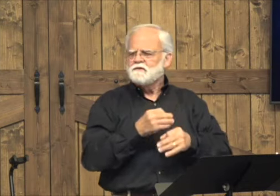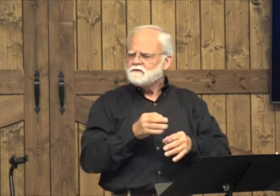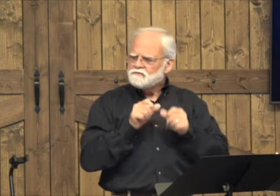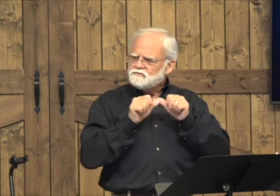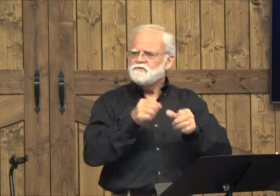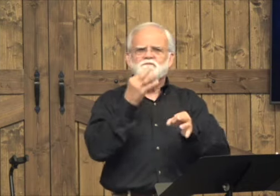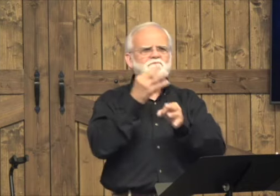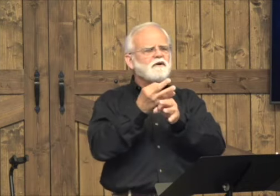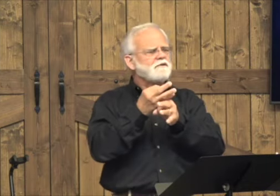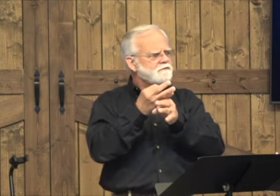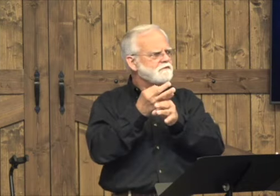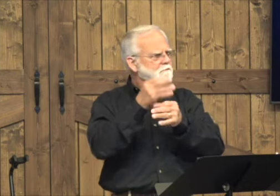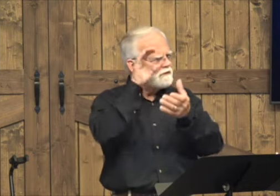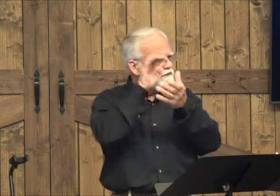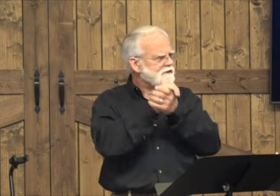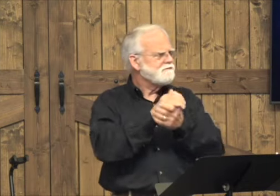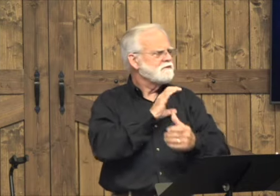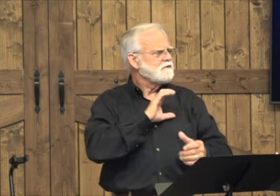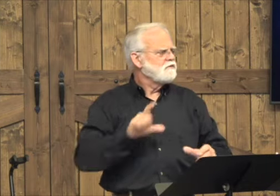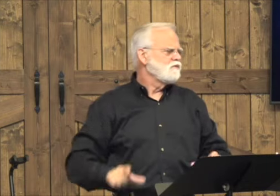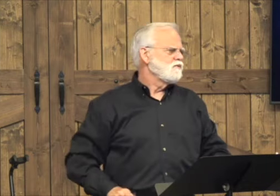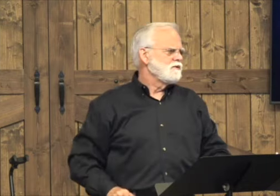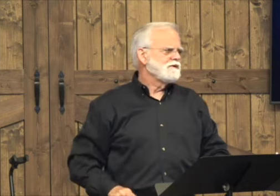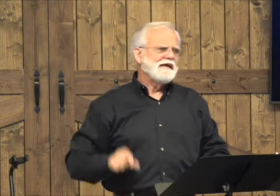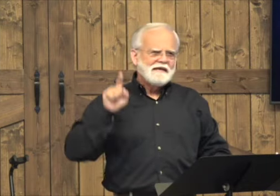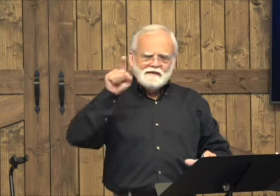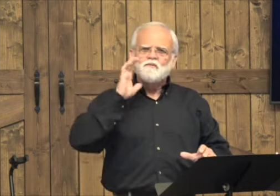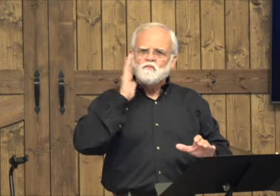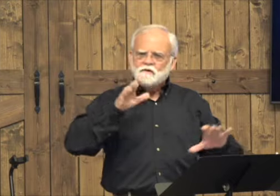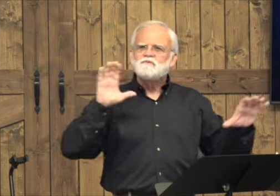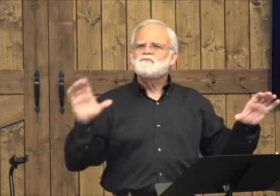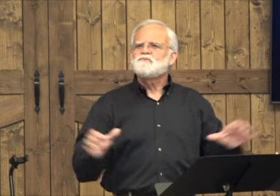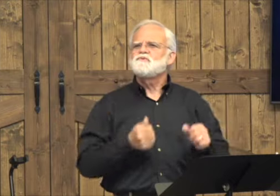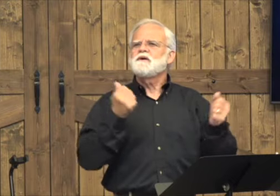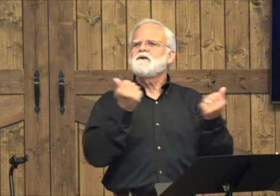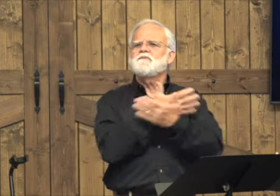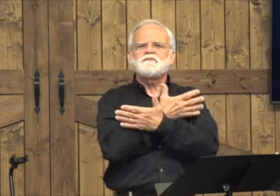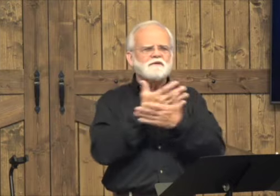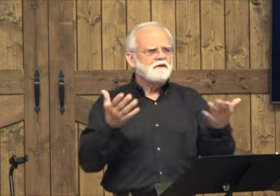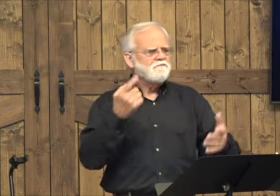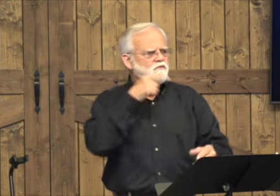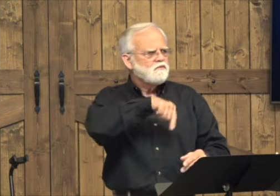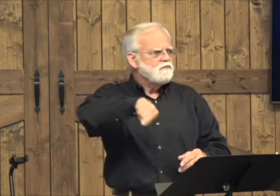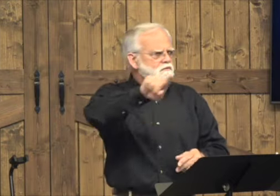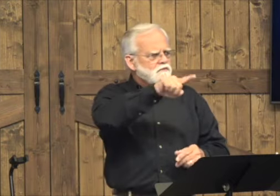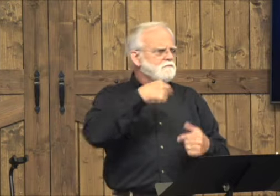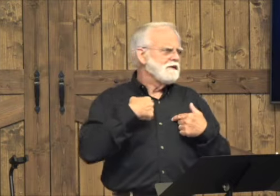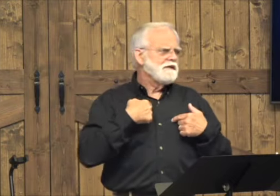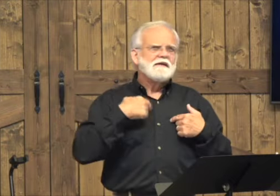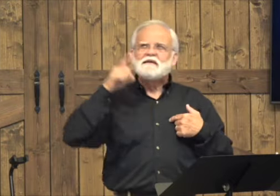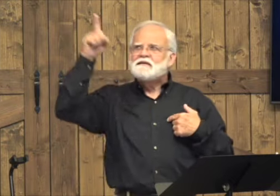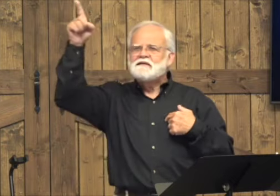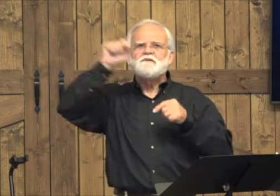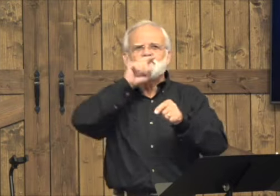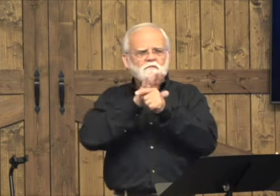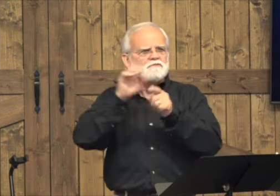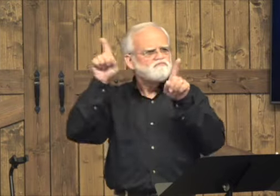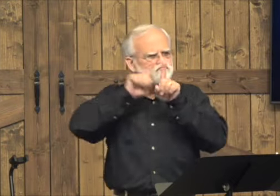in Christ. He will do everything that he has